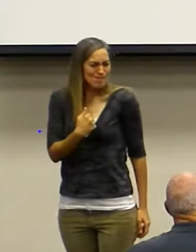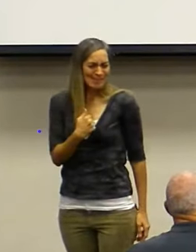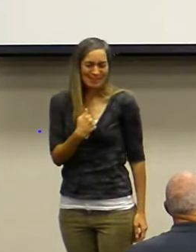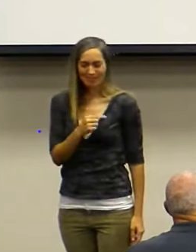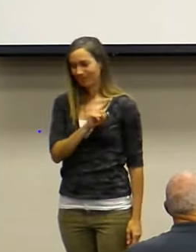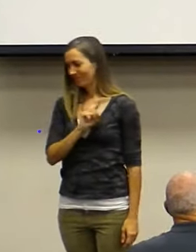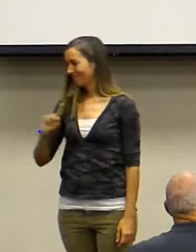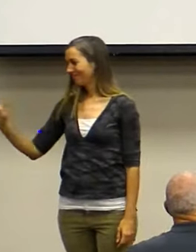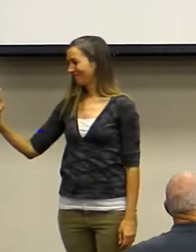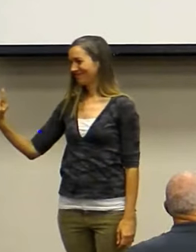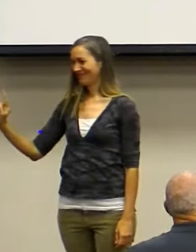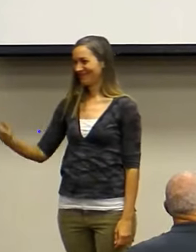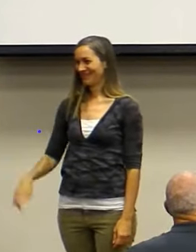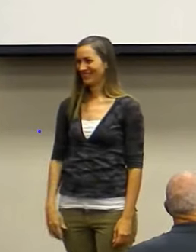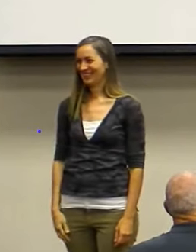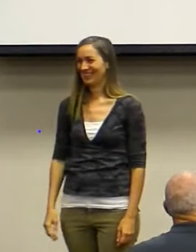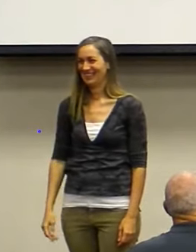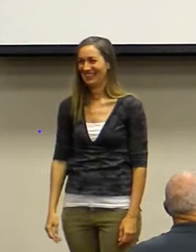walks away.